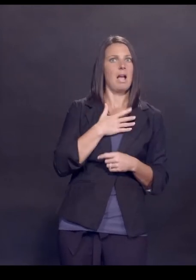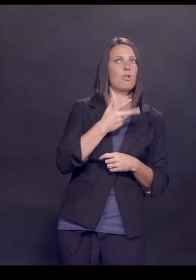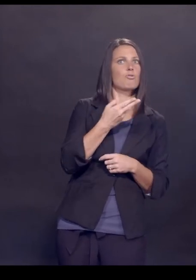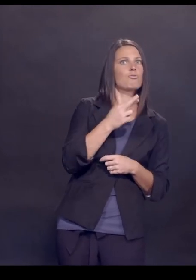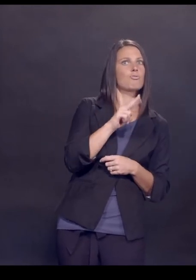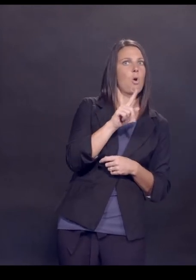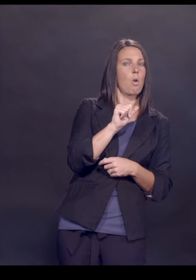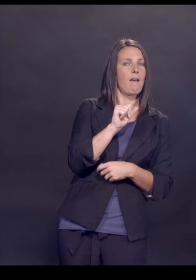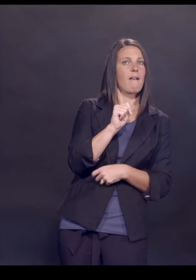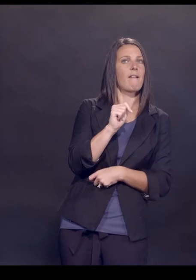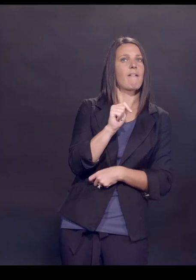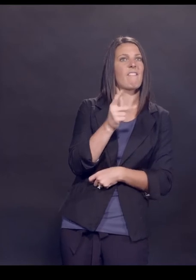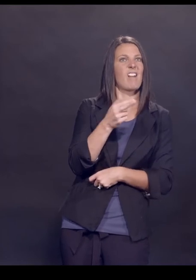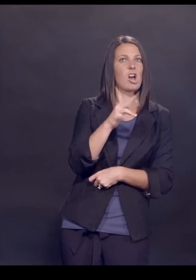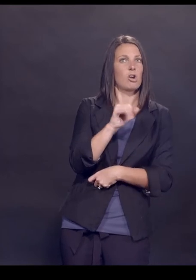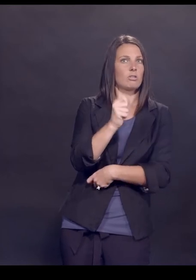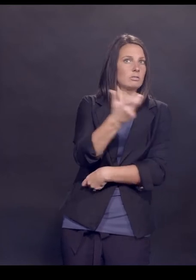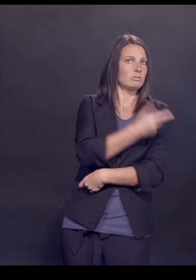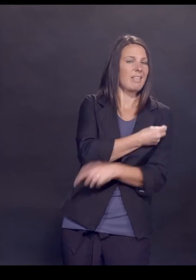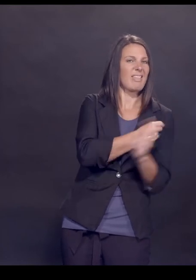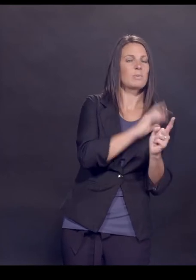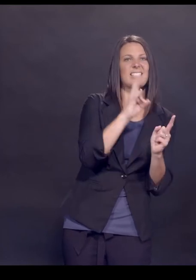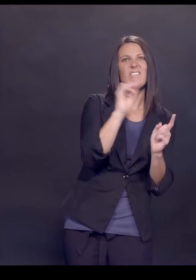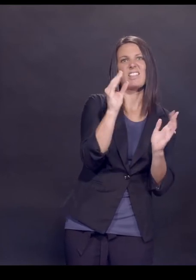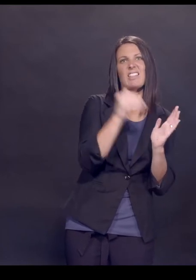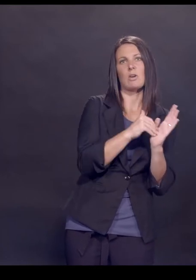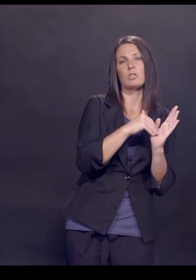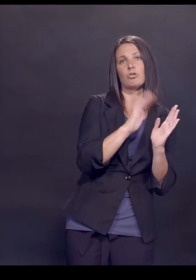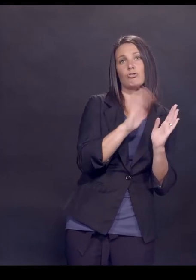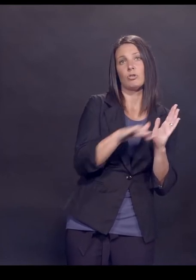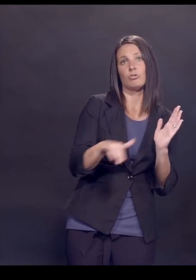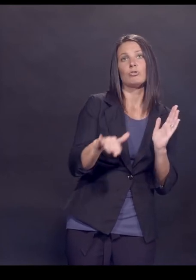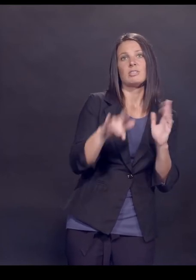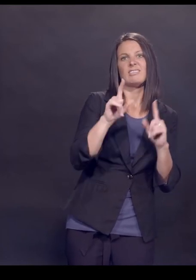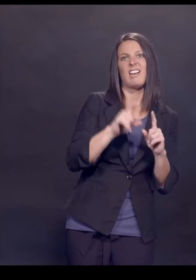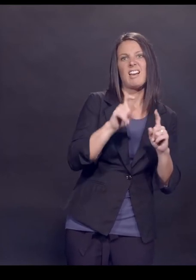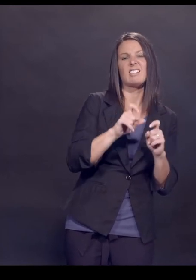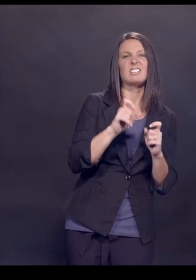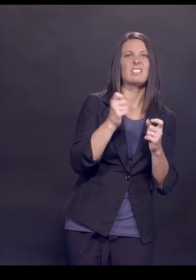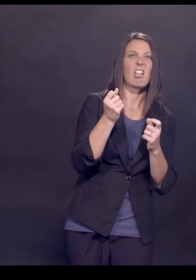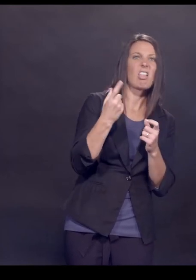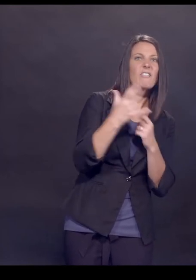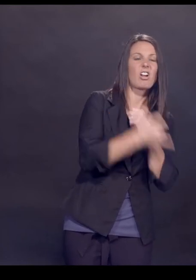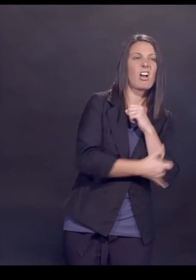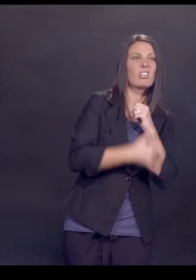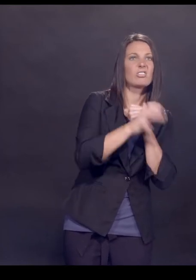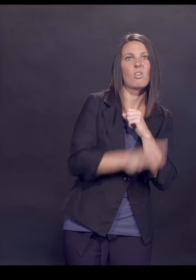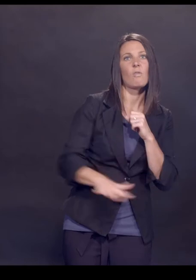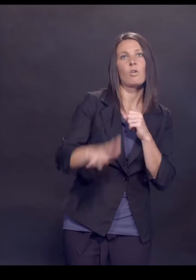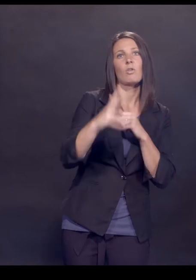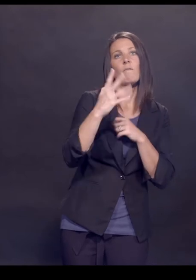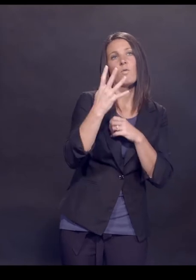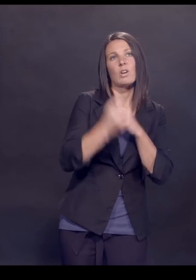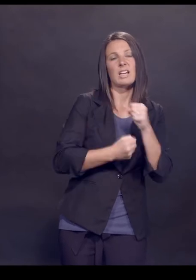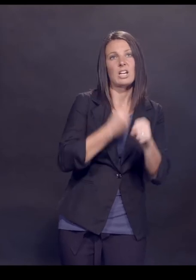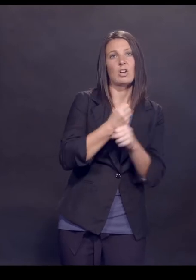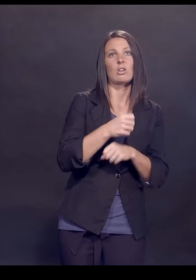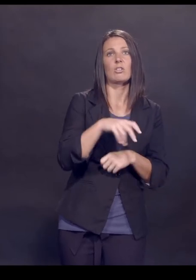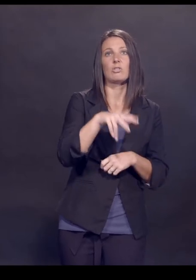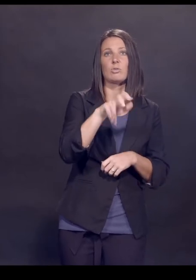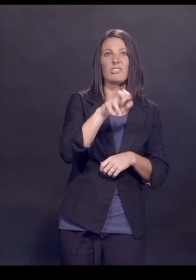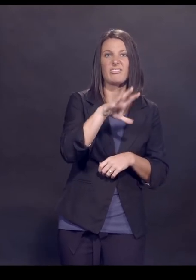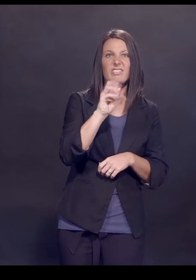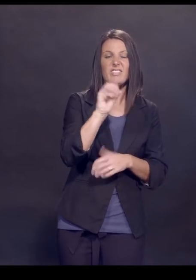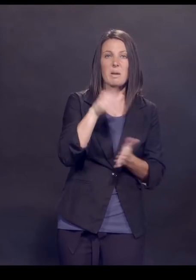was a 70,000 child prospective placebo controlled, 11 country, a four year, $350 million trial.